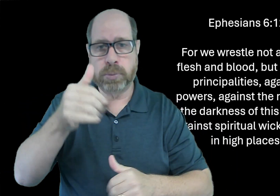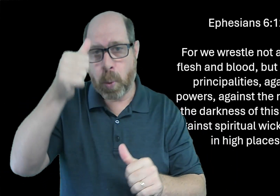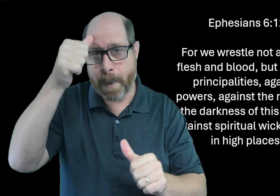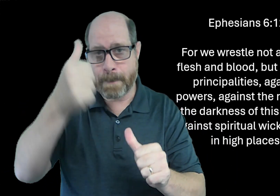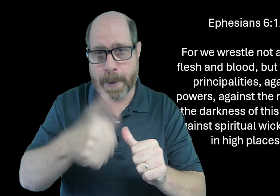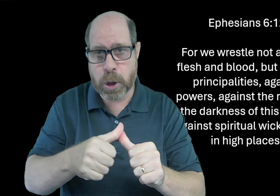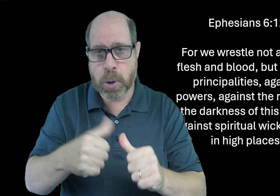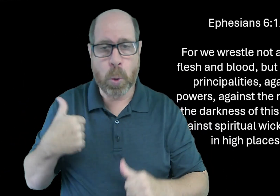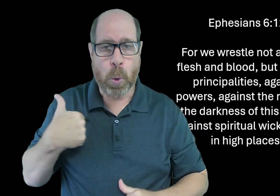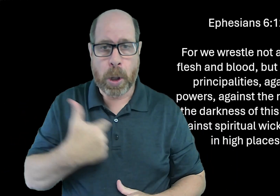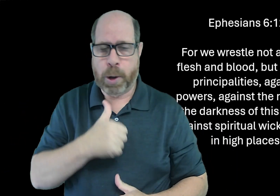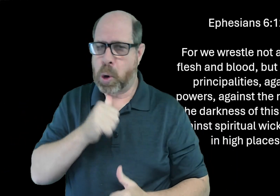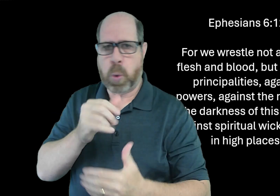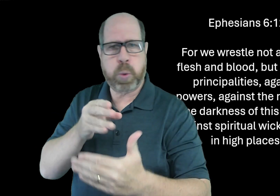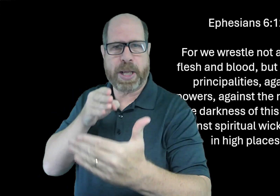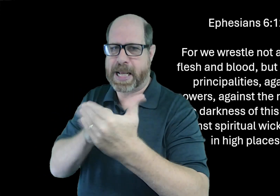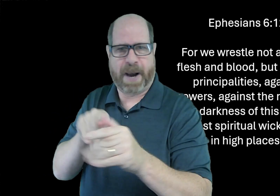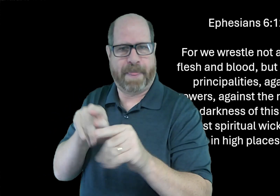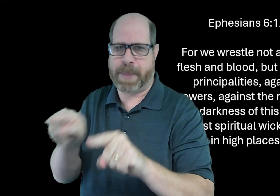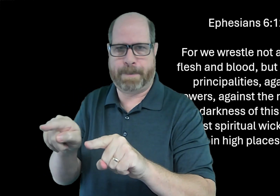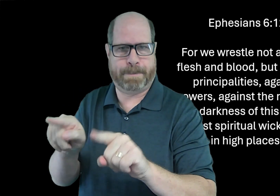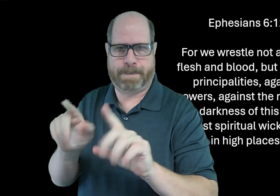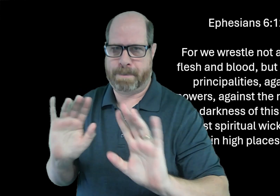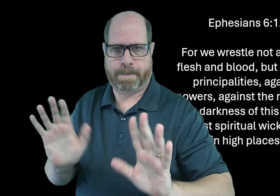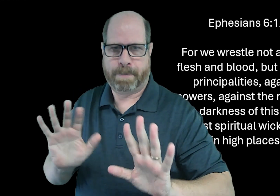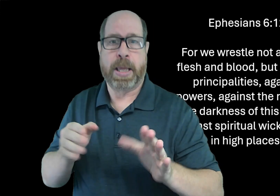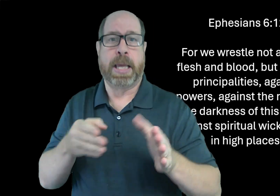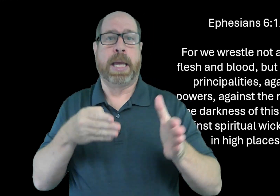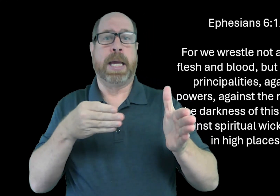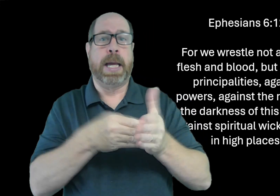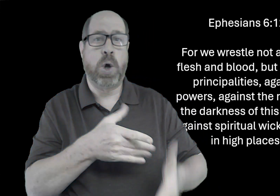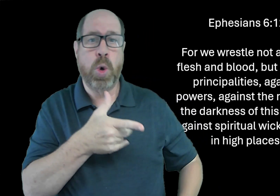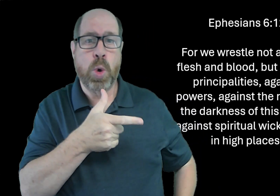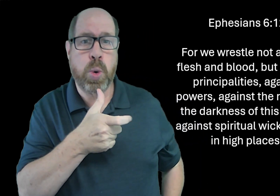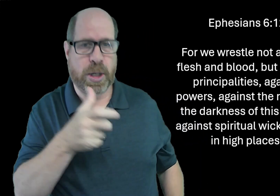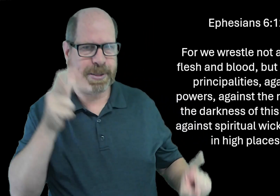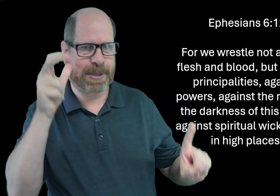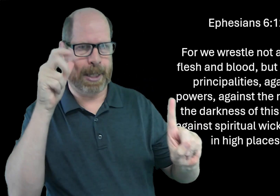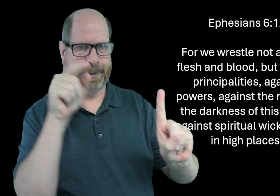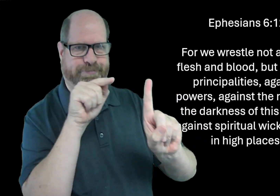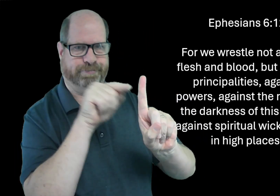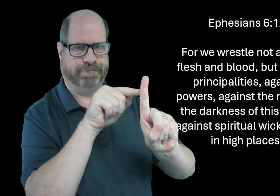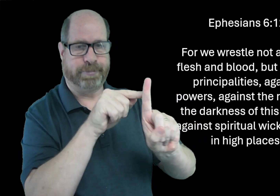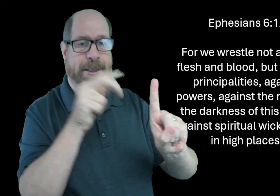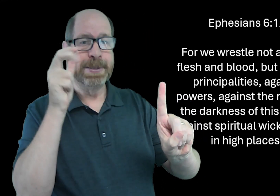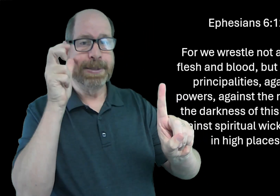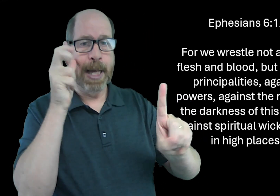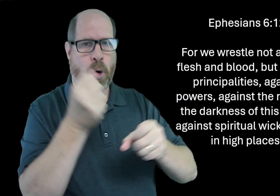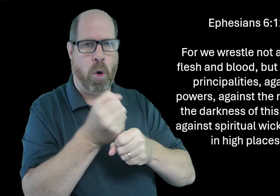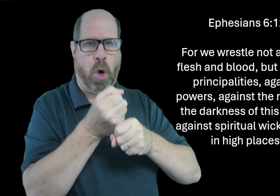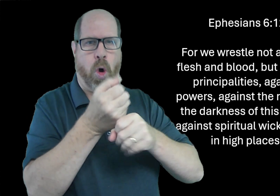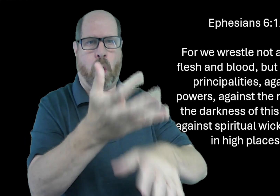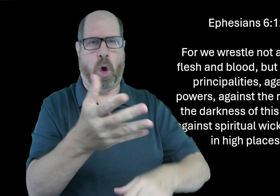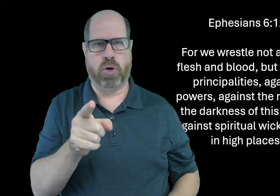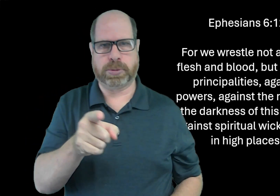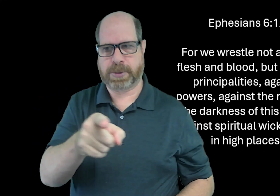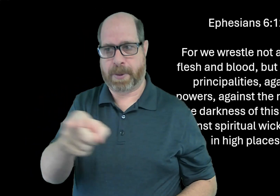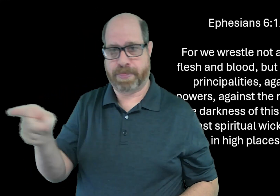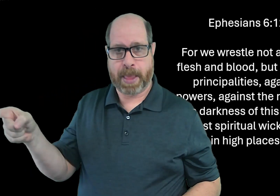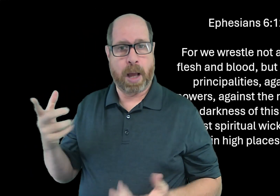the darkness. And we're not against people. We're against Satan. And he's causing